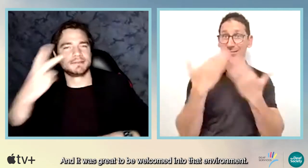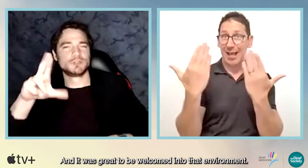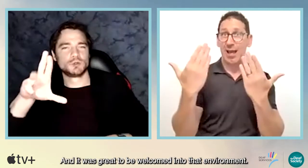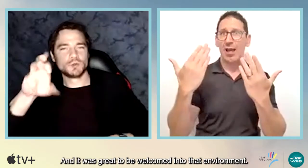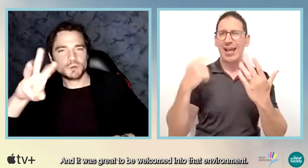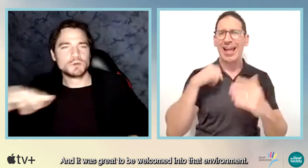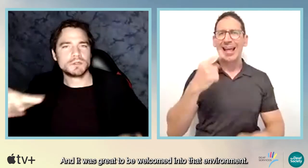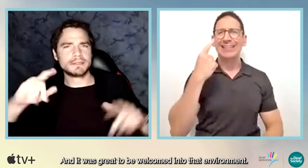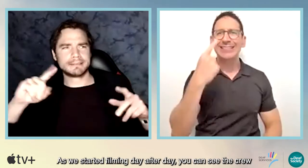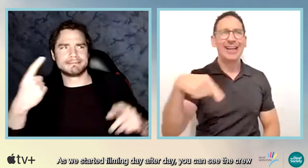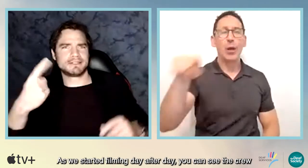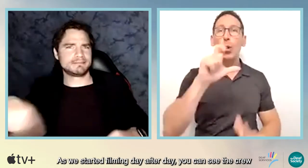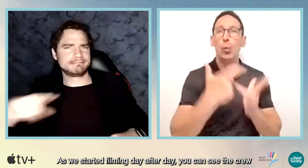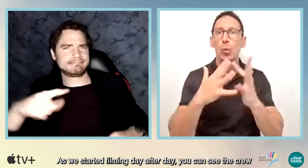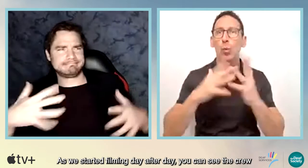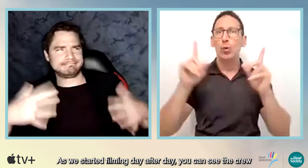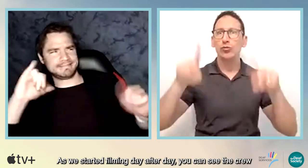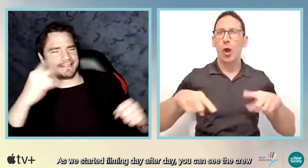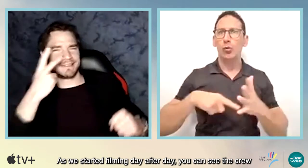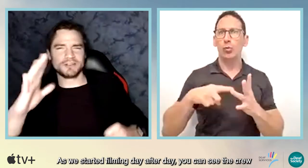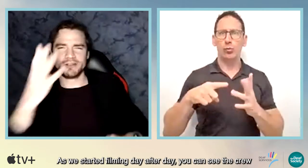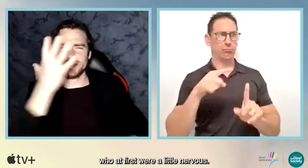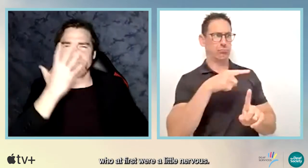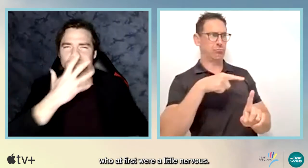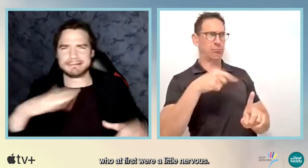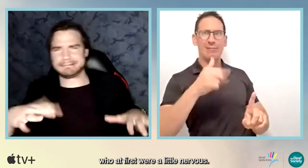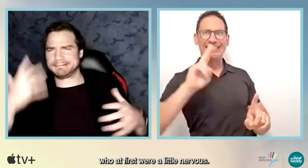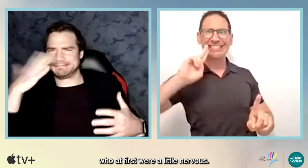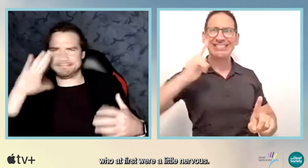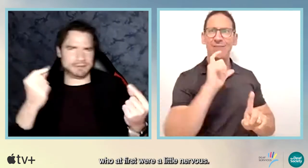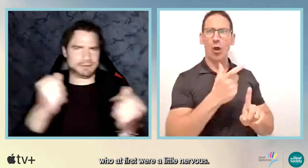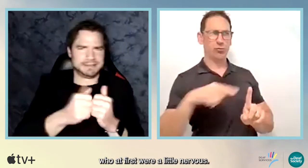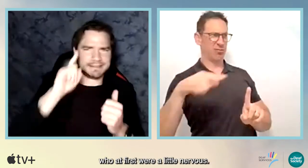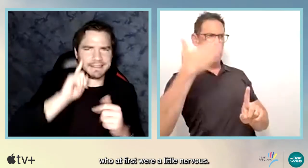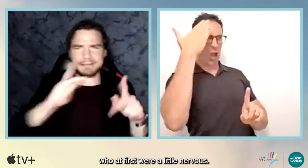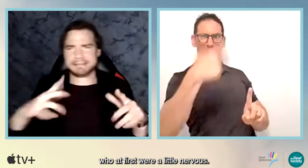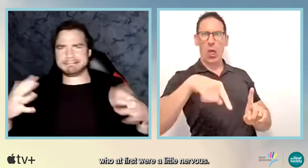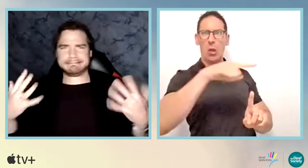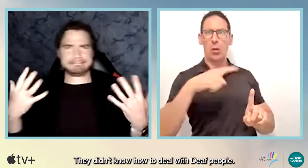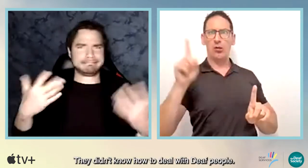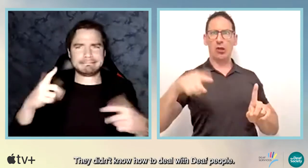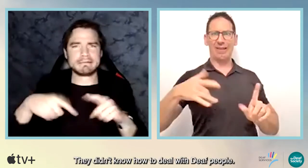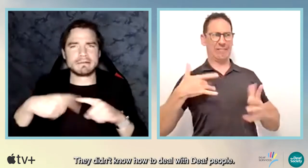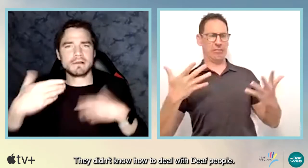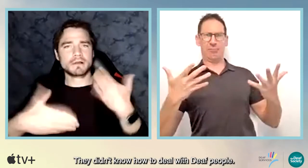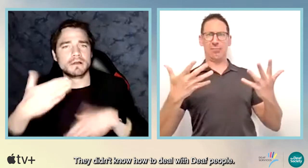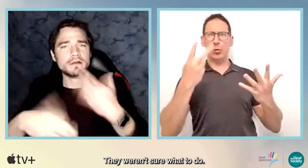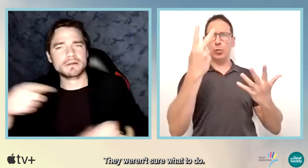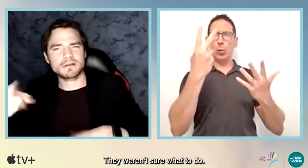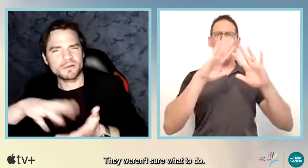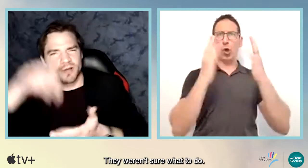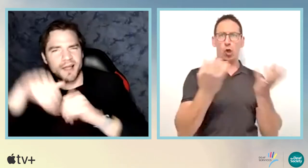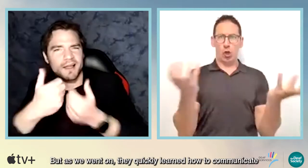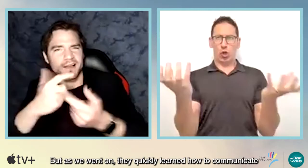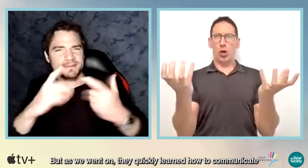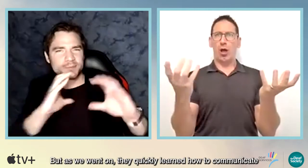As we started filming day after day, you could see the crew who at first were, you know, a little nervous. didn't know how to deal with deaf people. They weren't sure